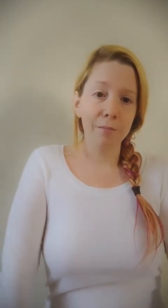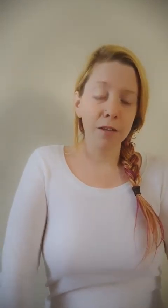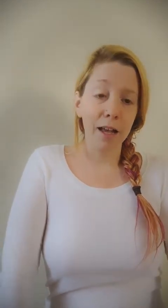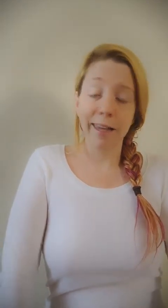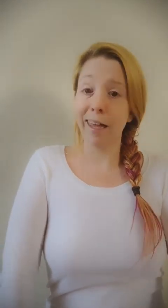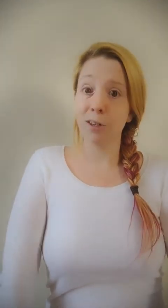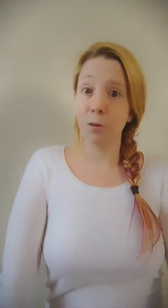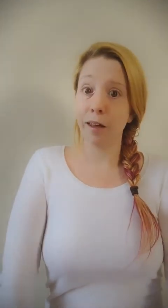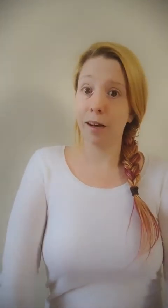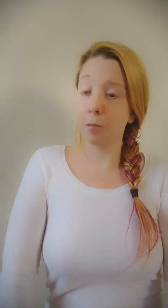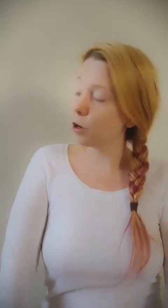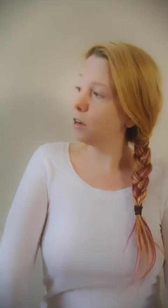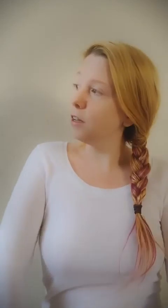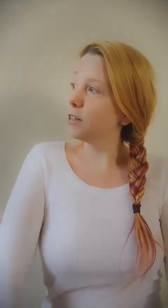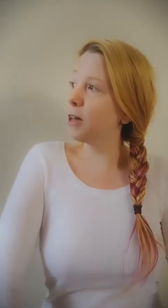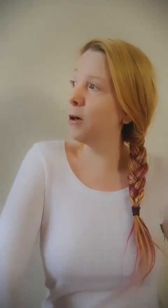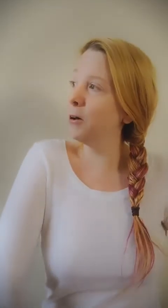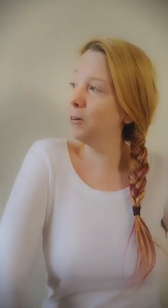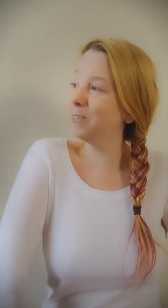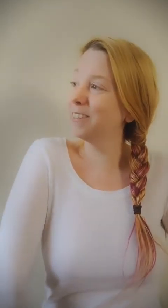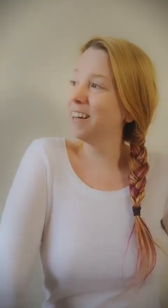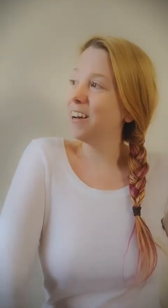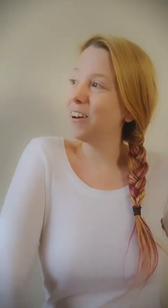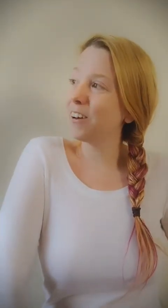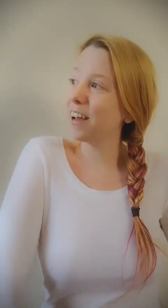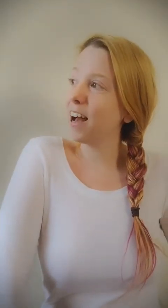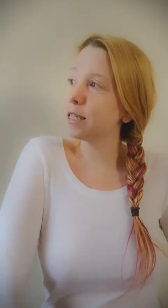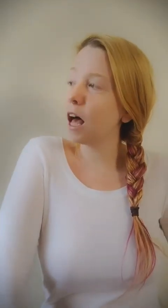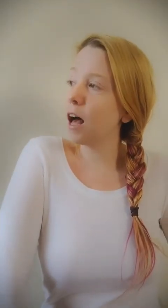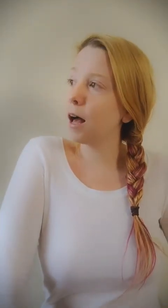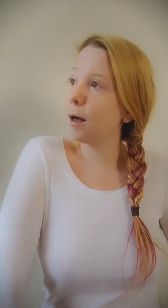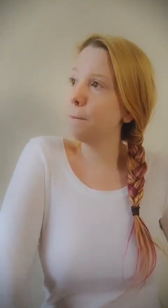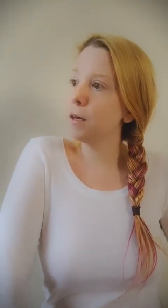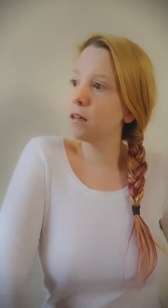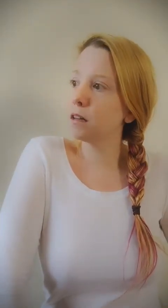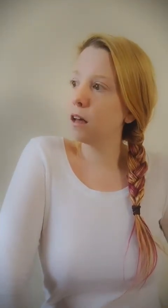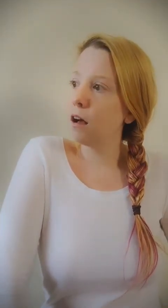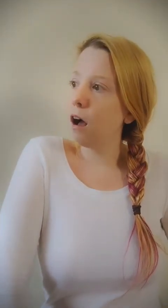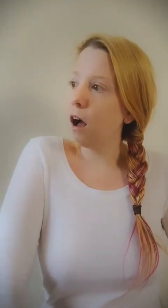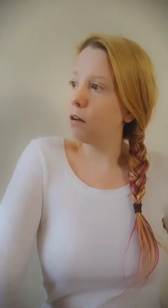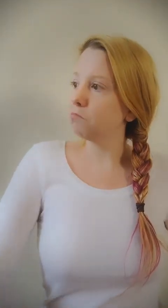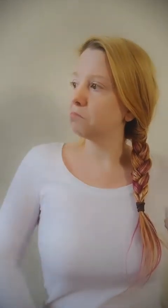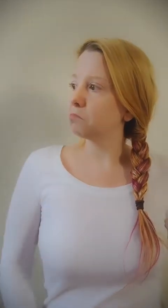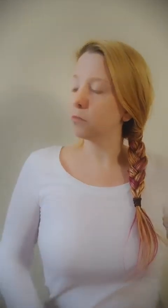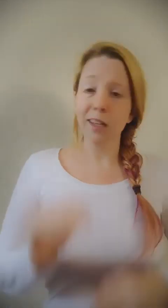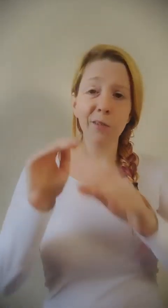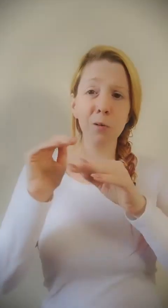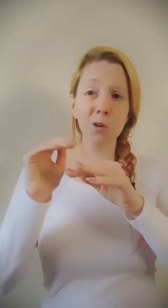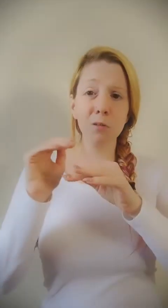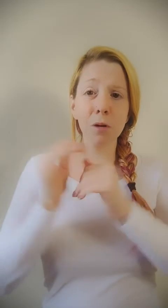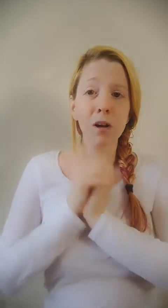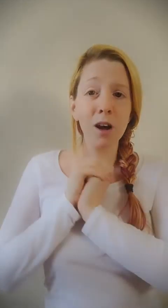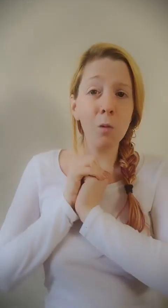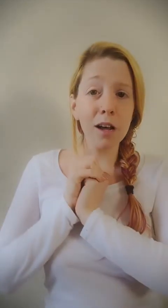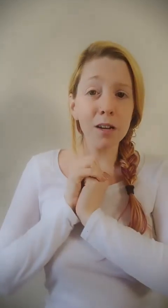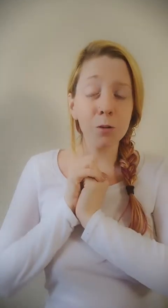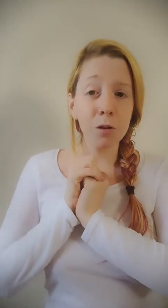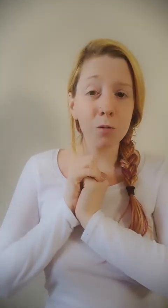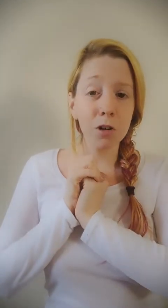I can't do that anymore. So, okay, guys, if you want to work with me one-on-one, if you want to work